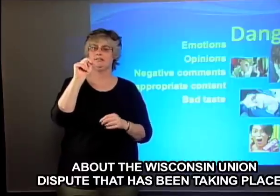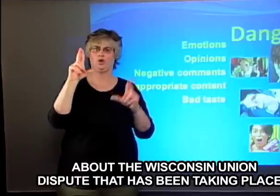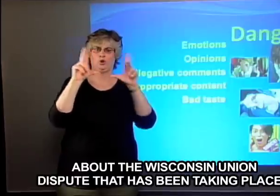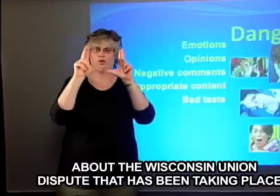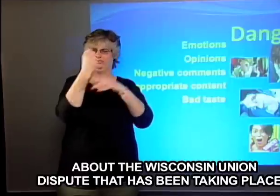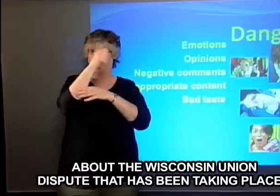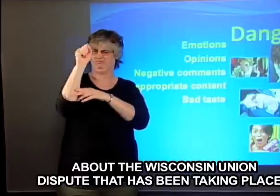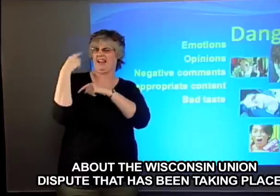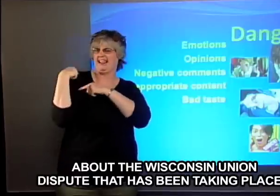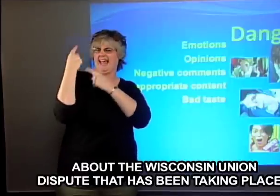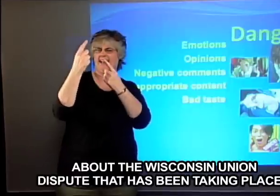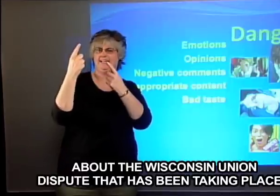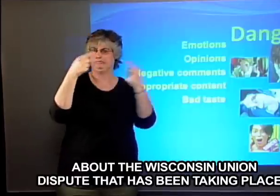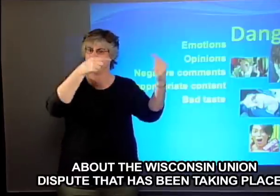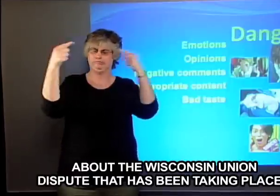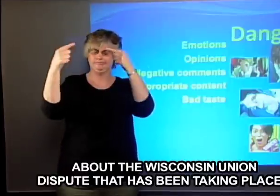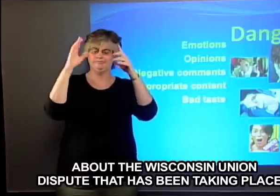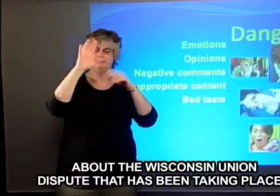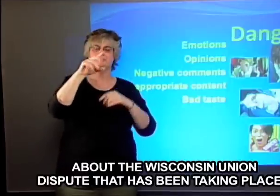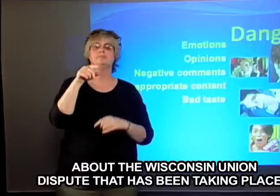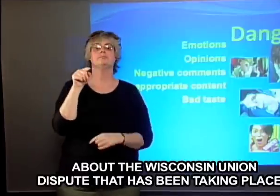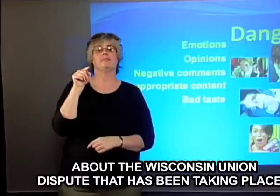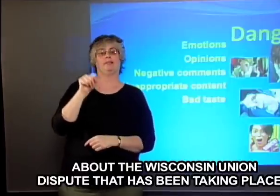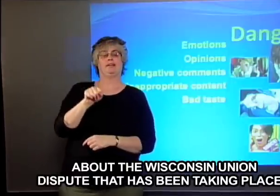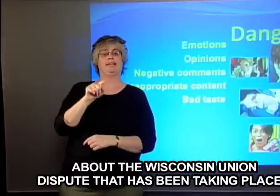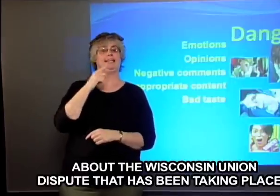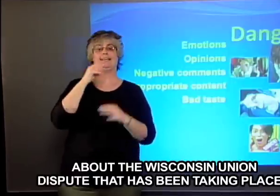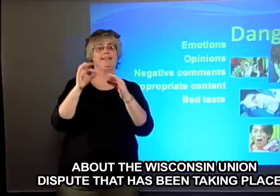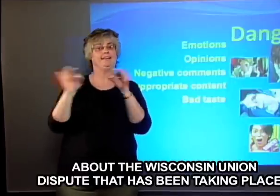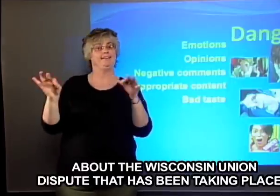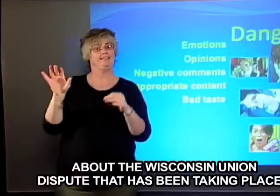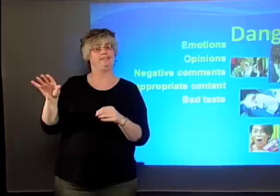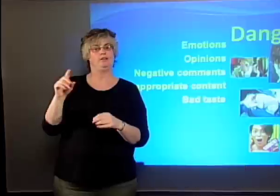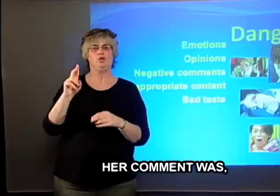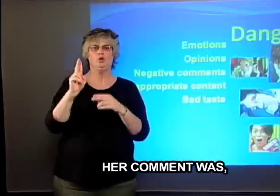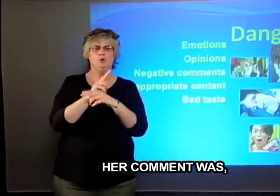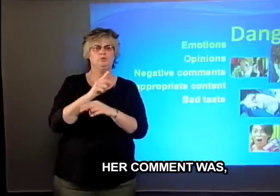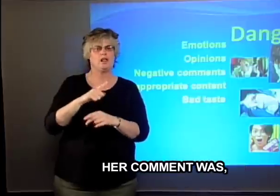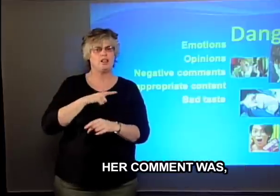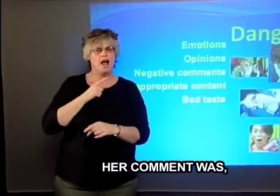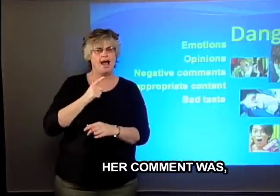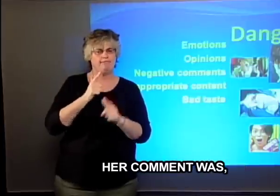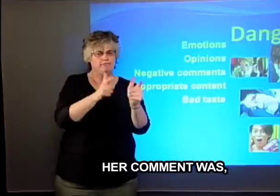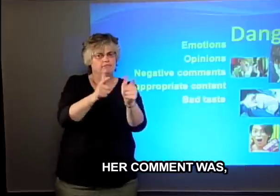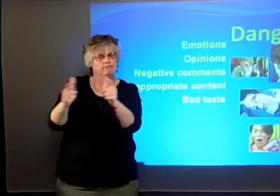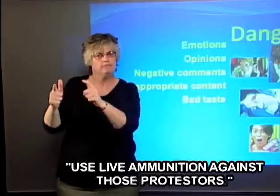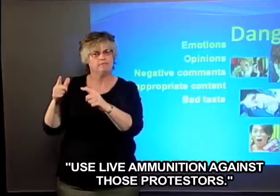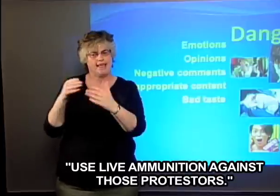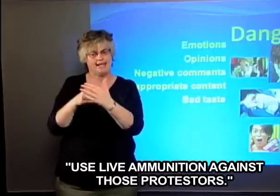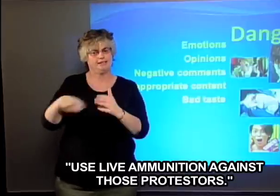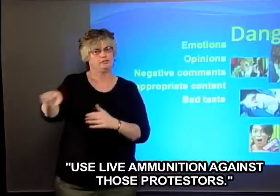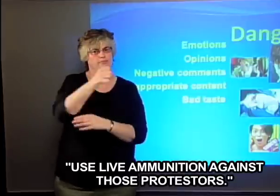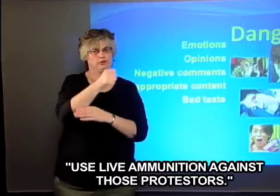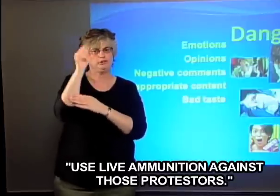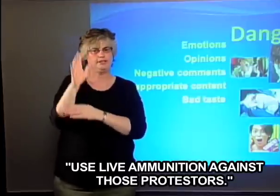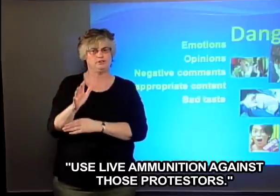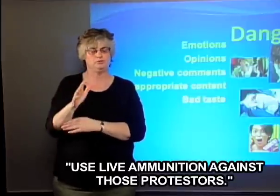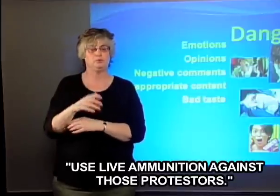Union dispute that has been taking place. Her comment was, use live ammunition against